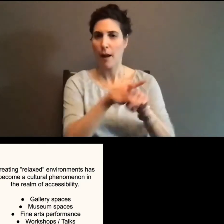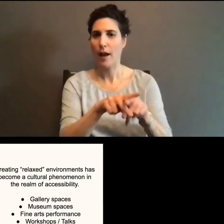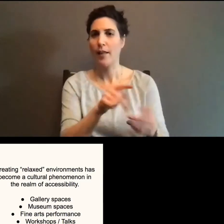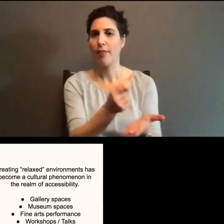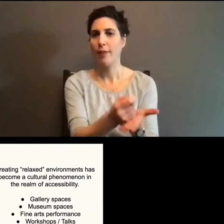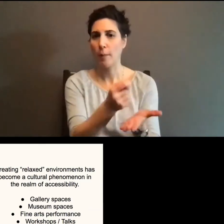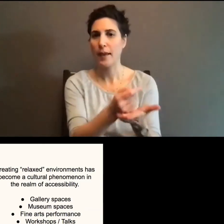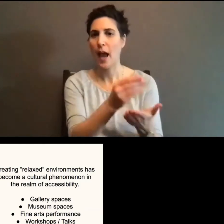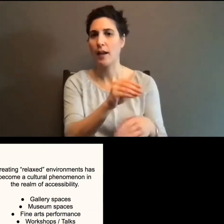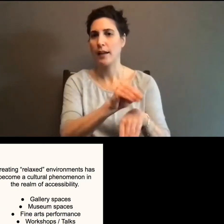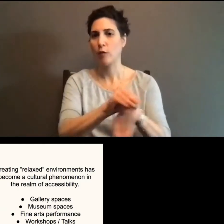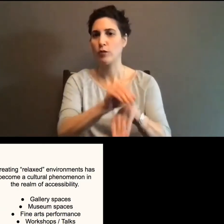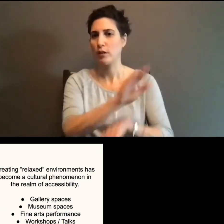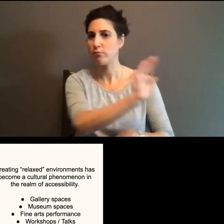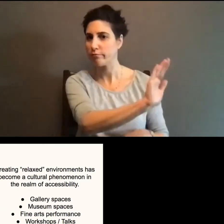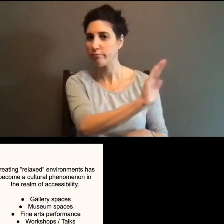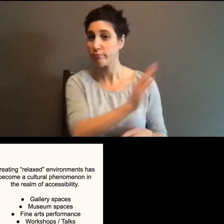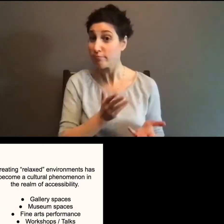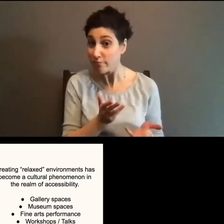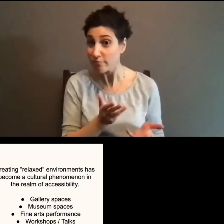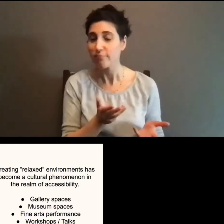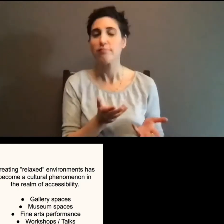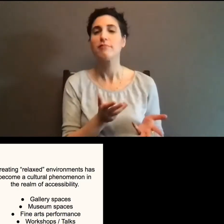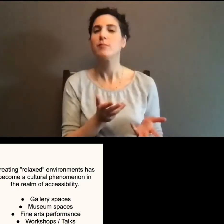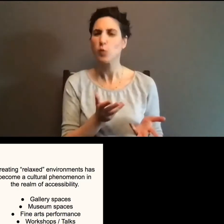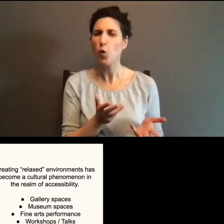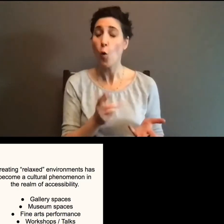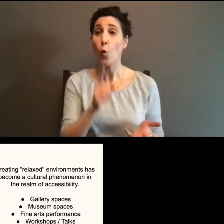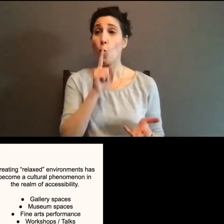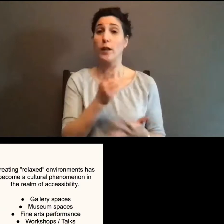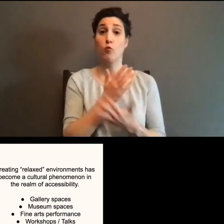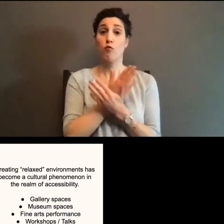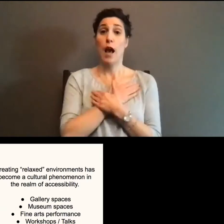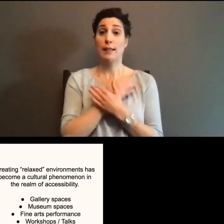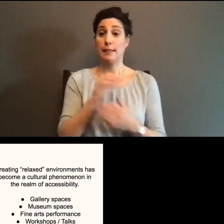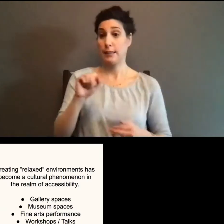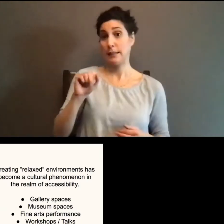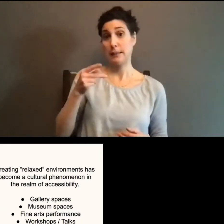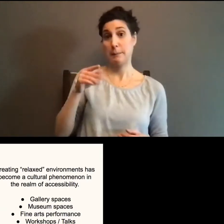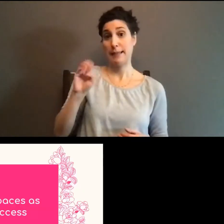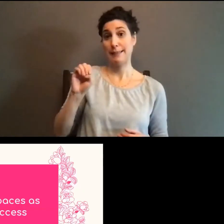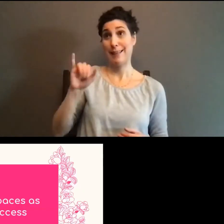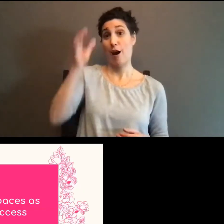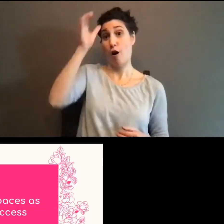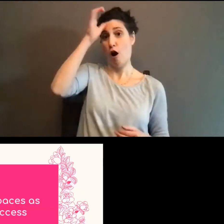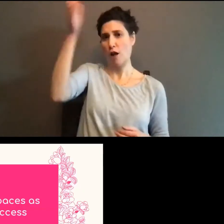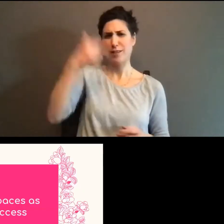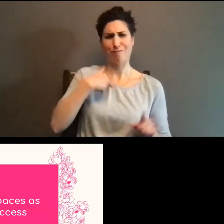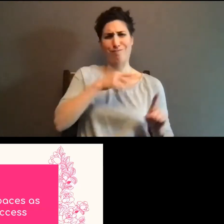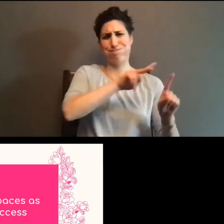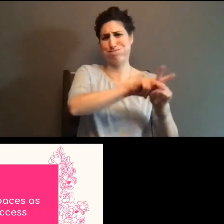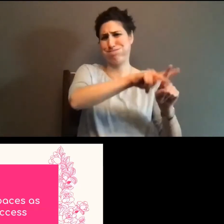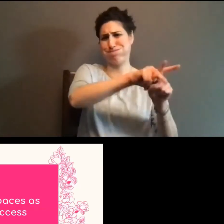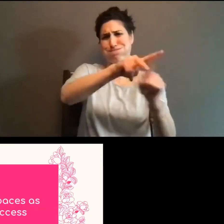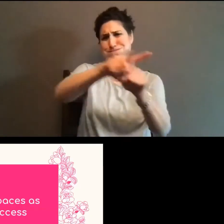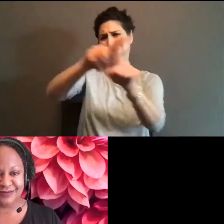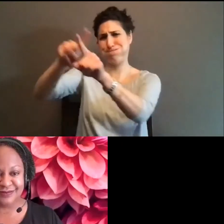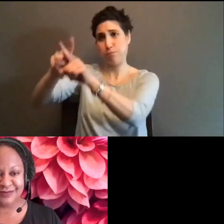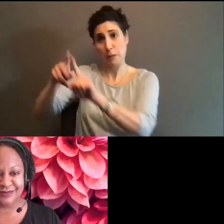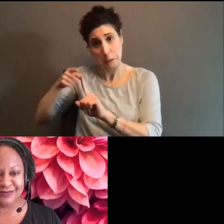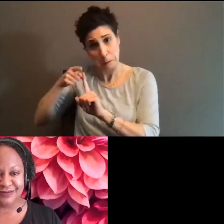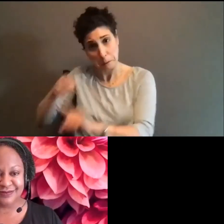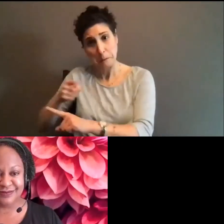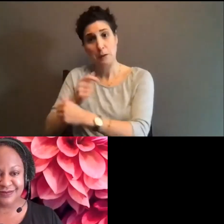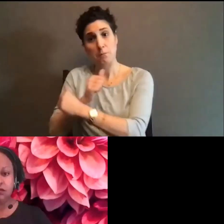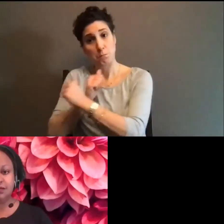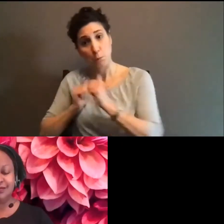sessions that she does. so really relaxed spaces has become a much broader, uh, thing on its own.